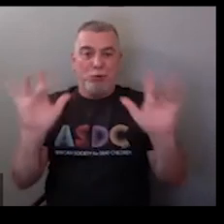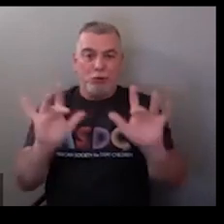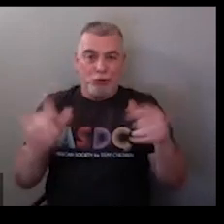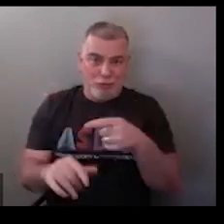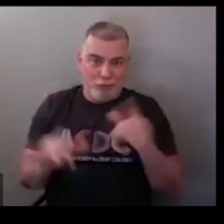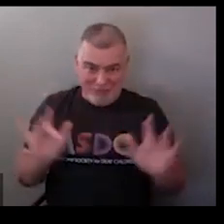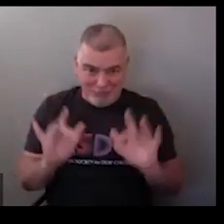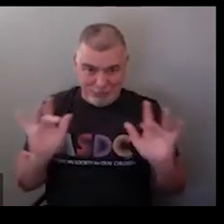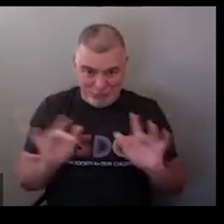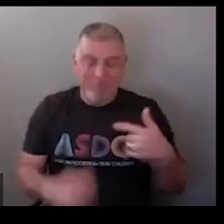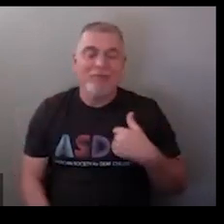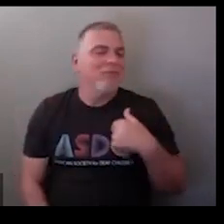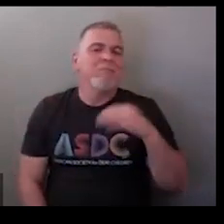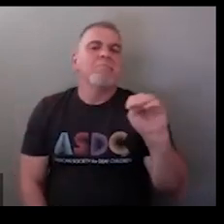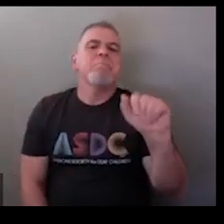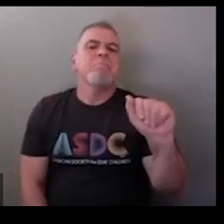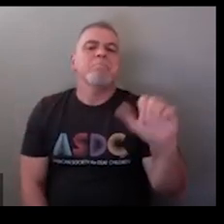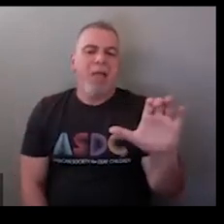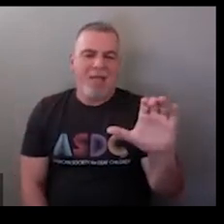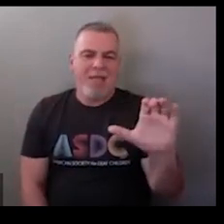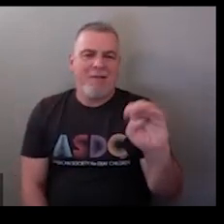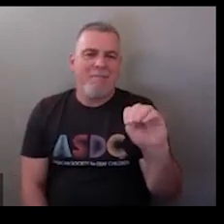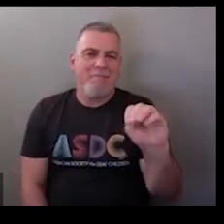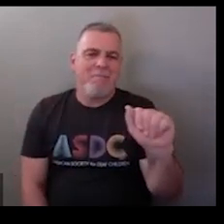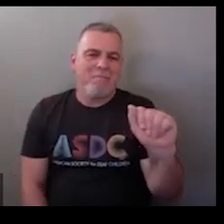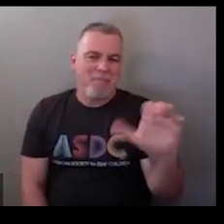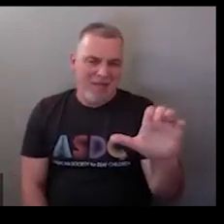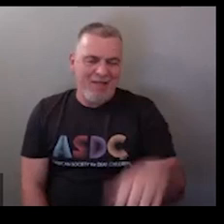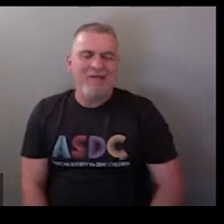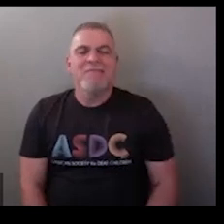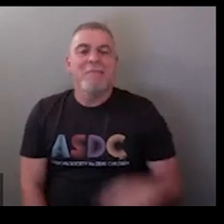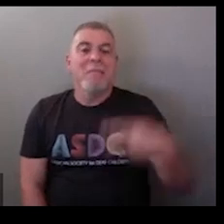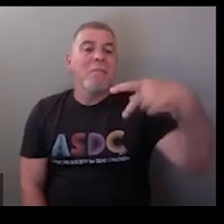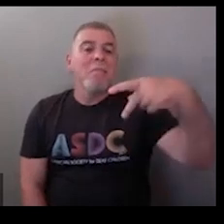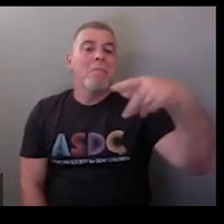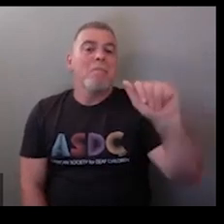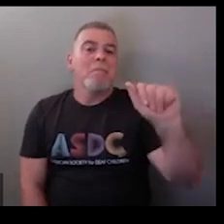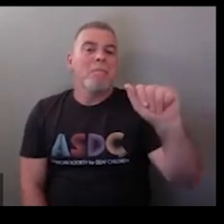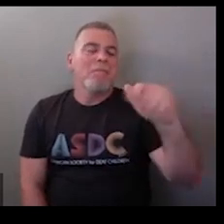if we're talking about the computers i'll say mac versus saying apple